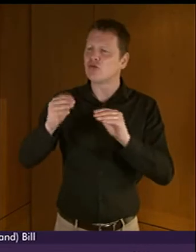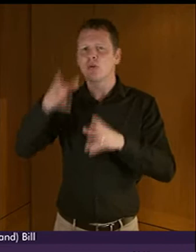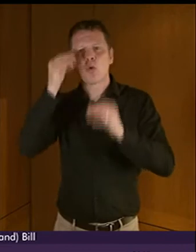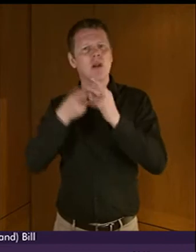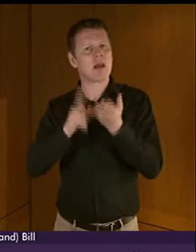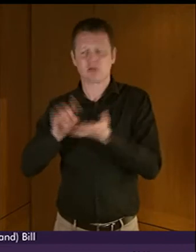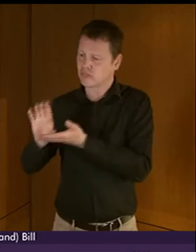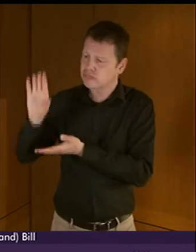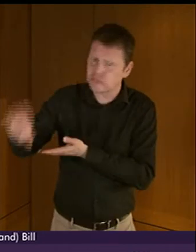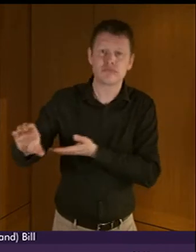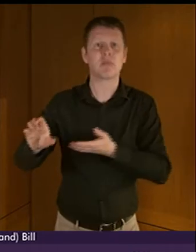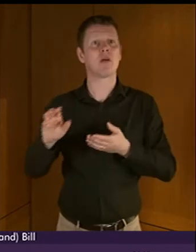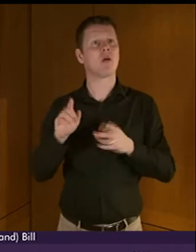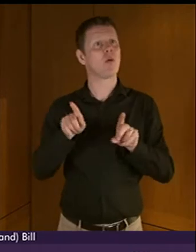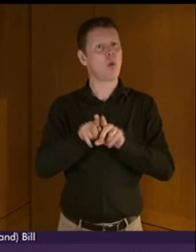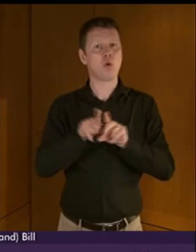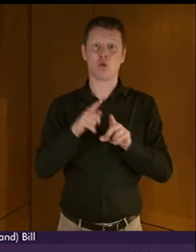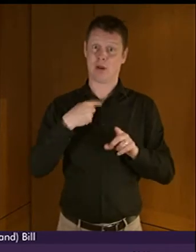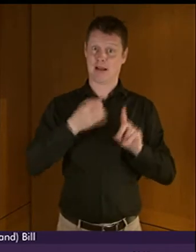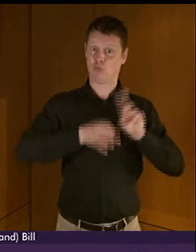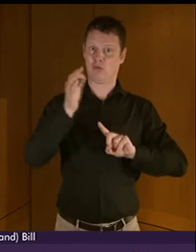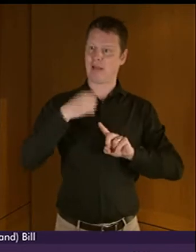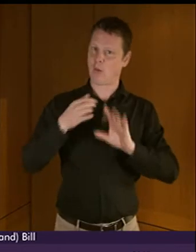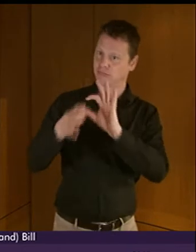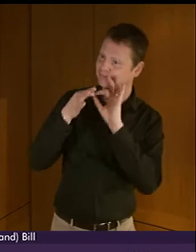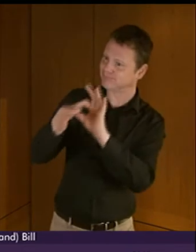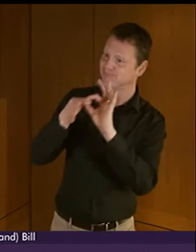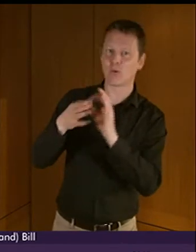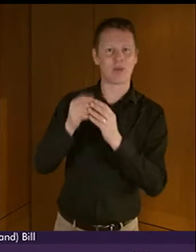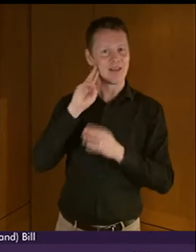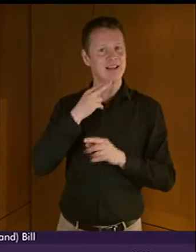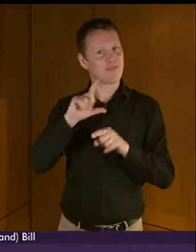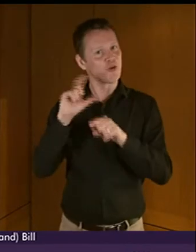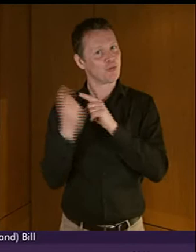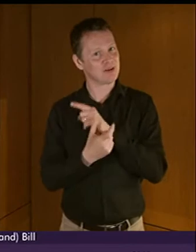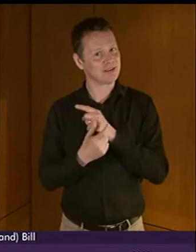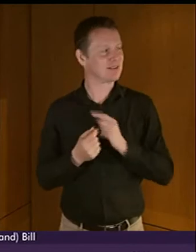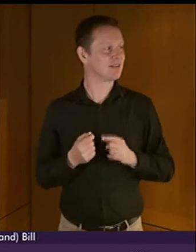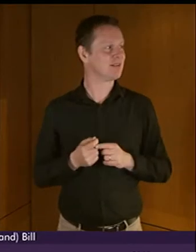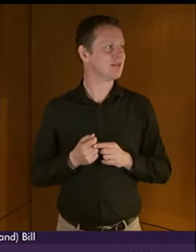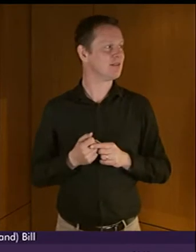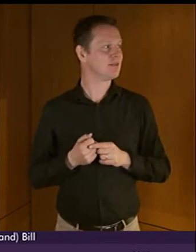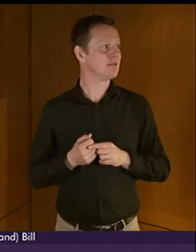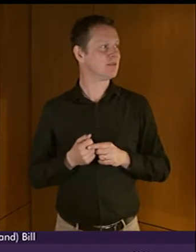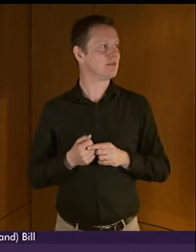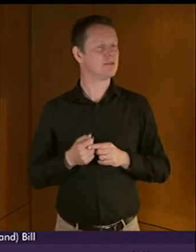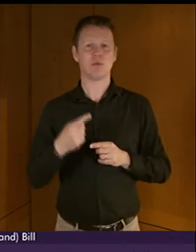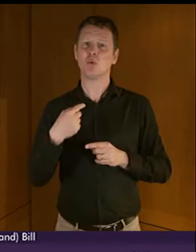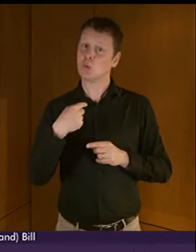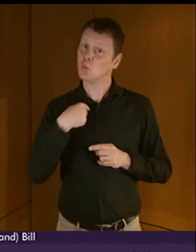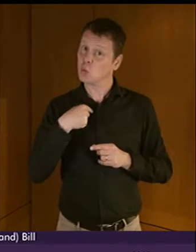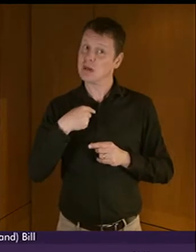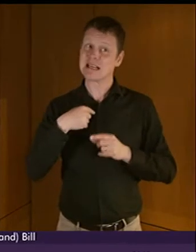and to improve the engagement with the deaf community. I note that we are working continually to enable and encourage schools to